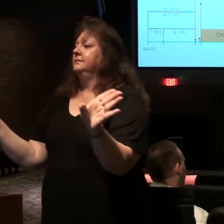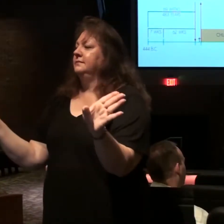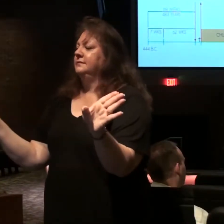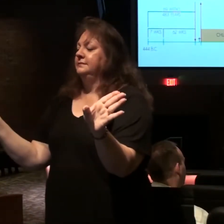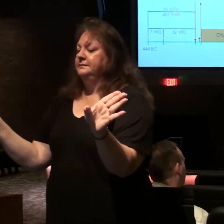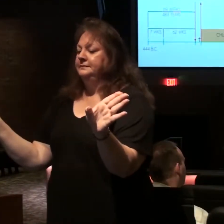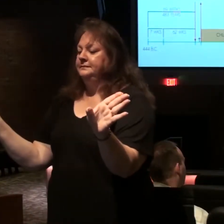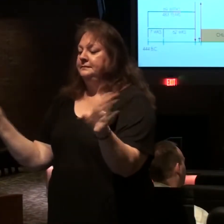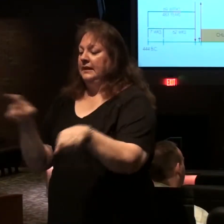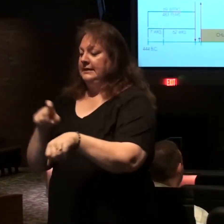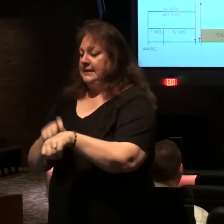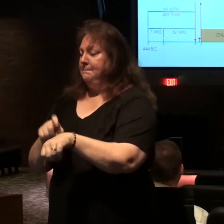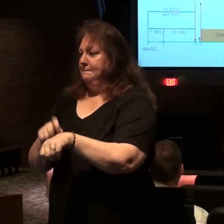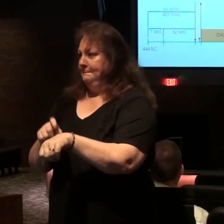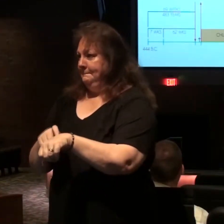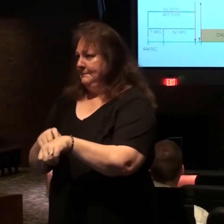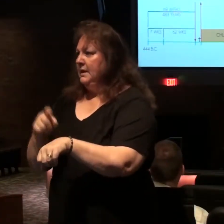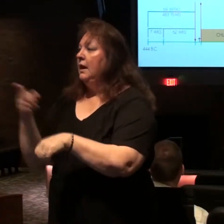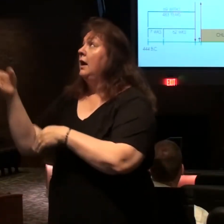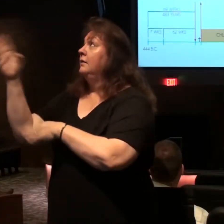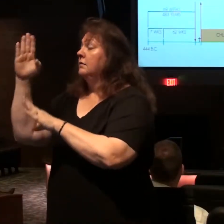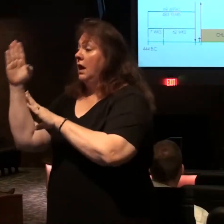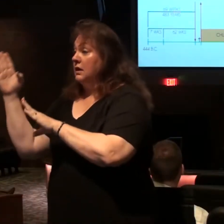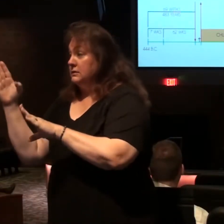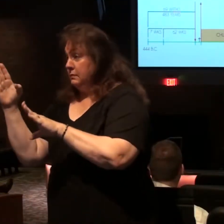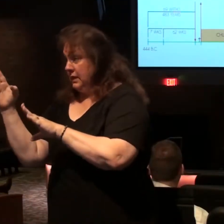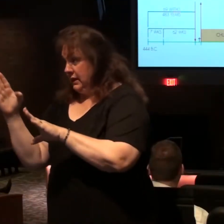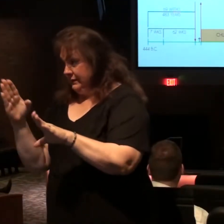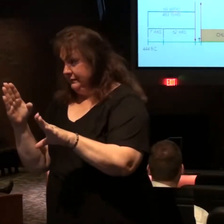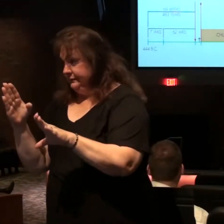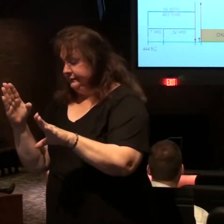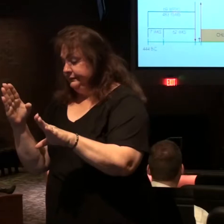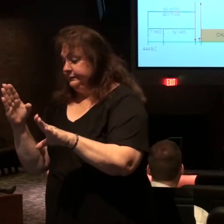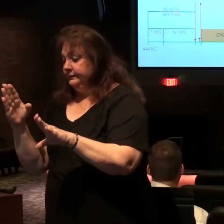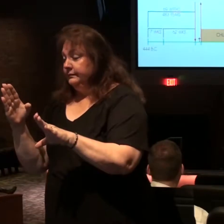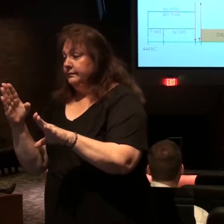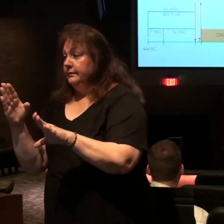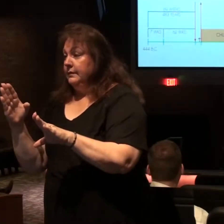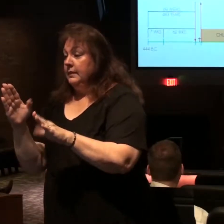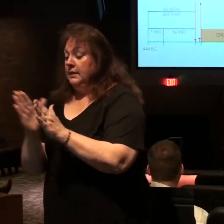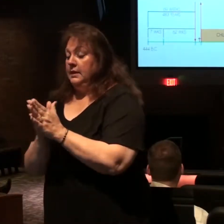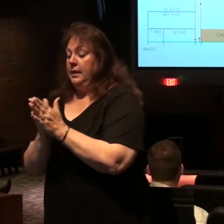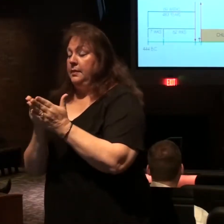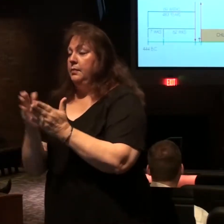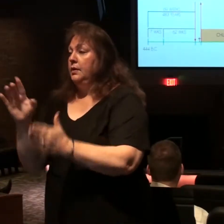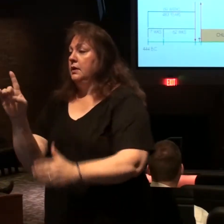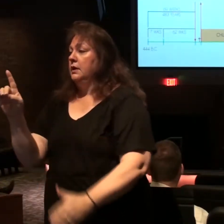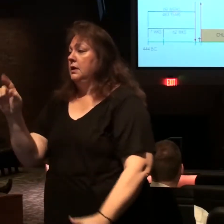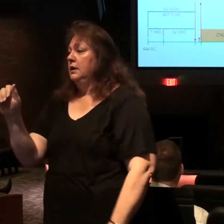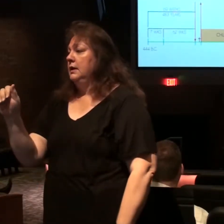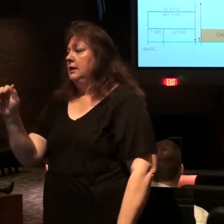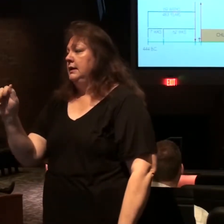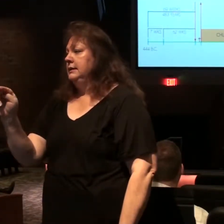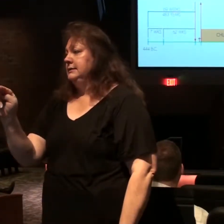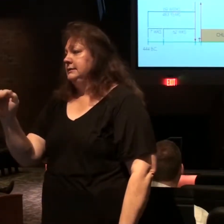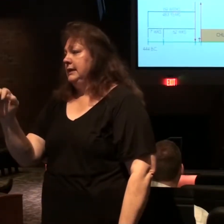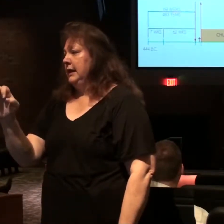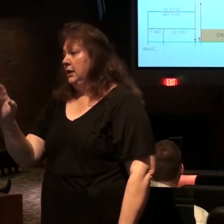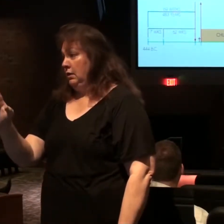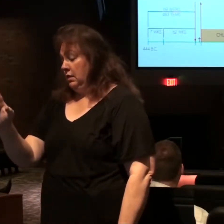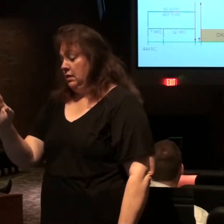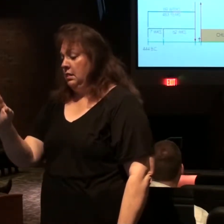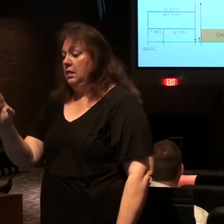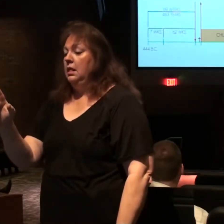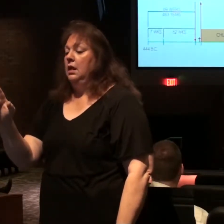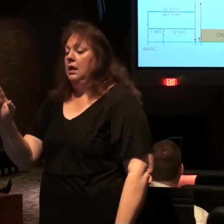timeline of God's program as given in the book of Daniel the number of years. And